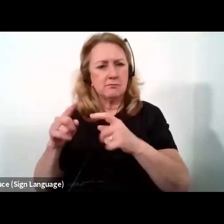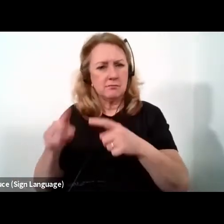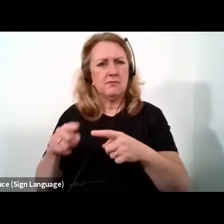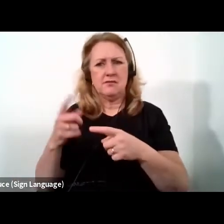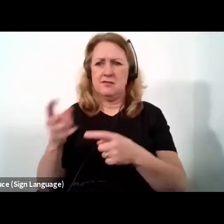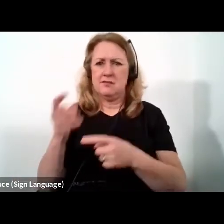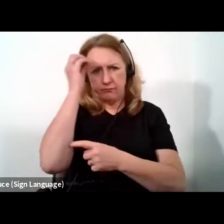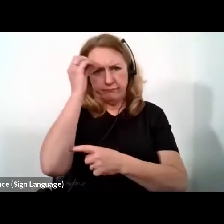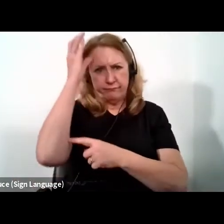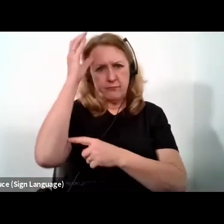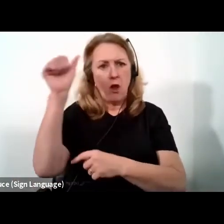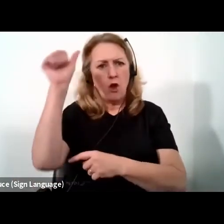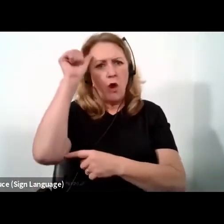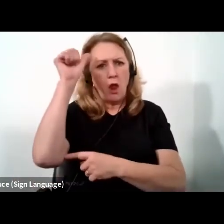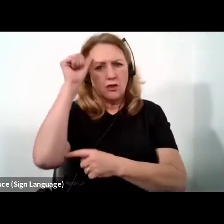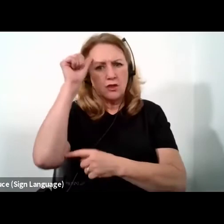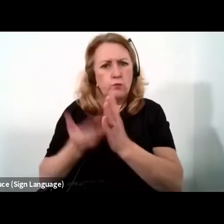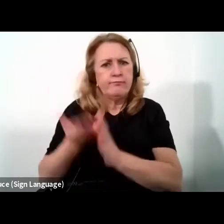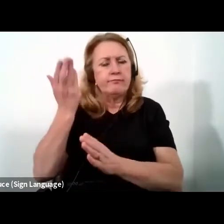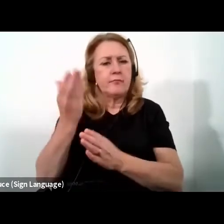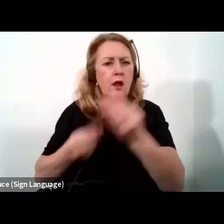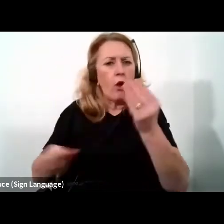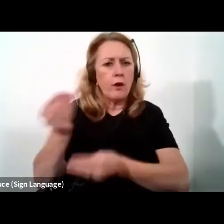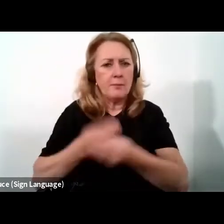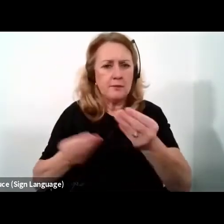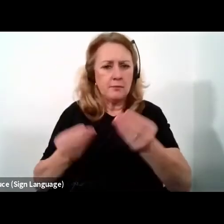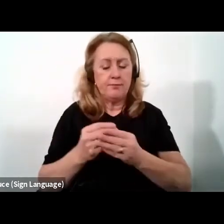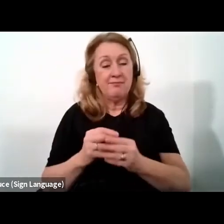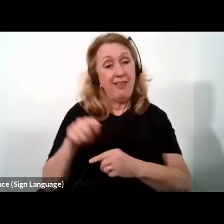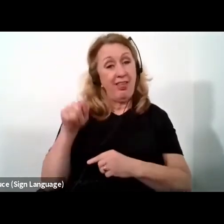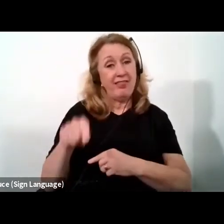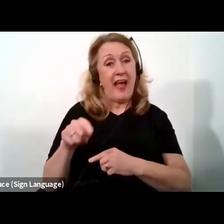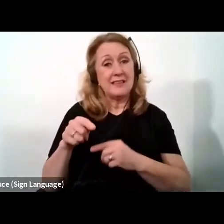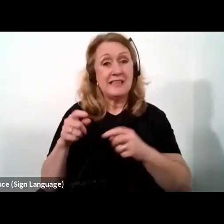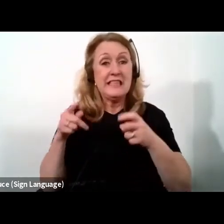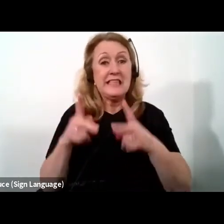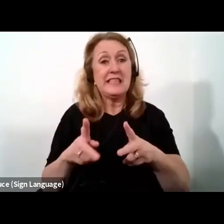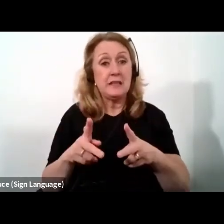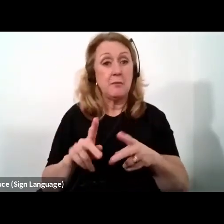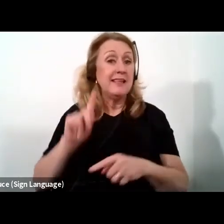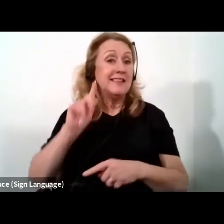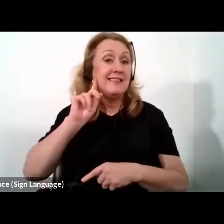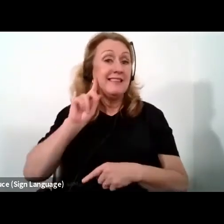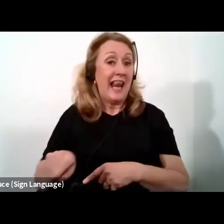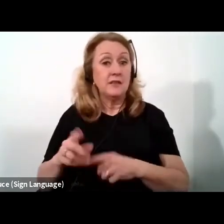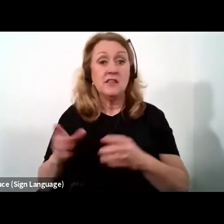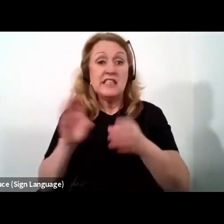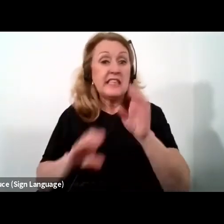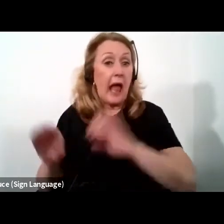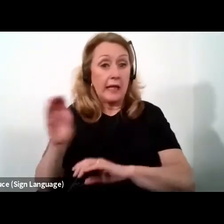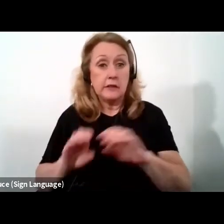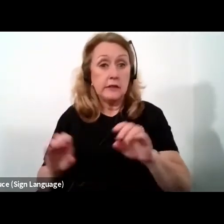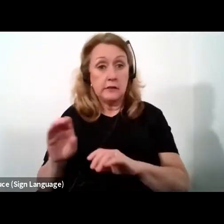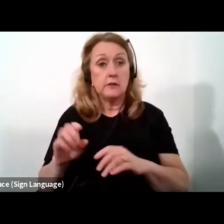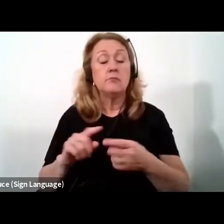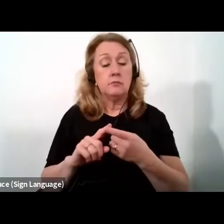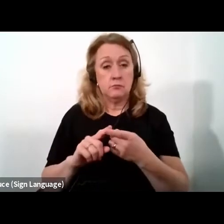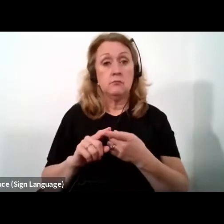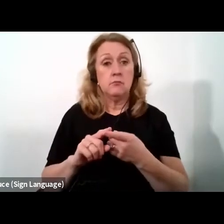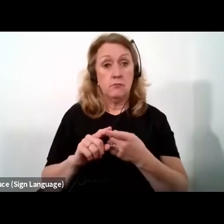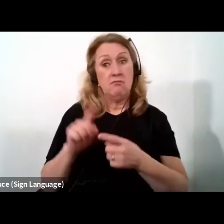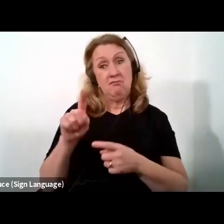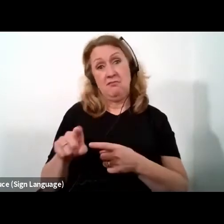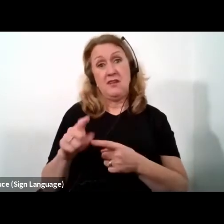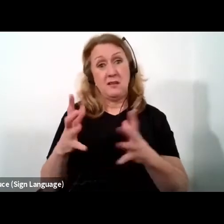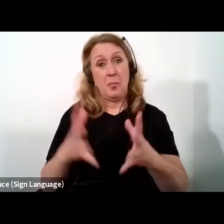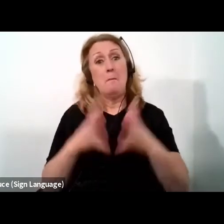-intensive economies. That system has neglected the sciences, which have been the major